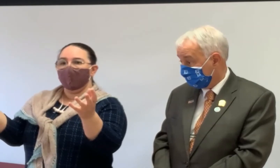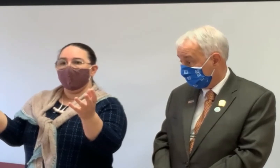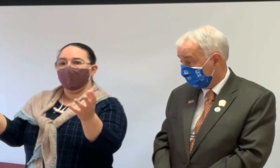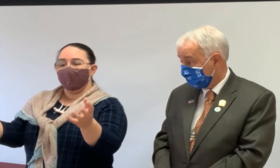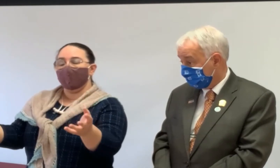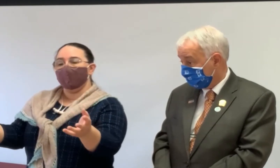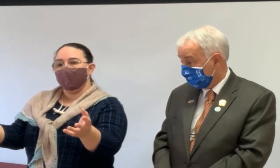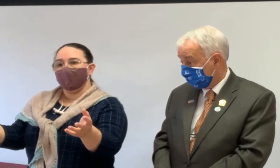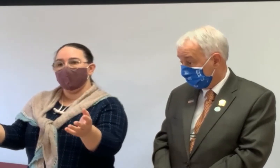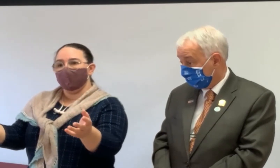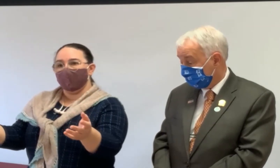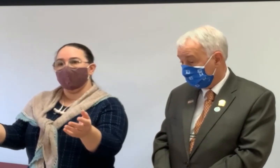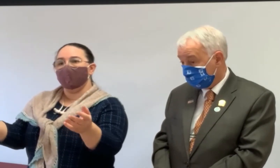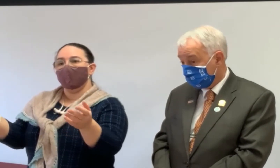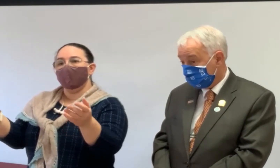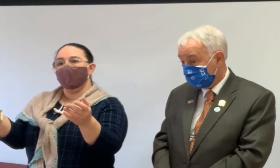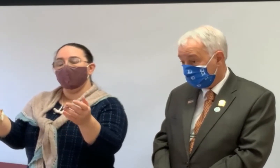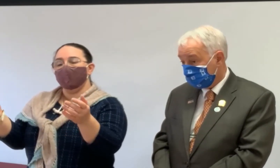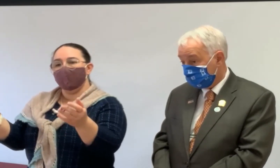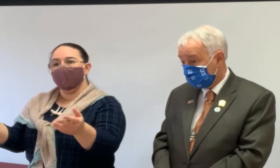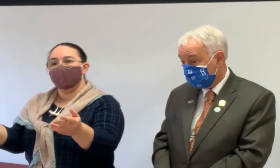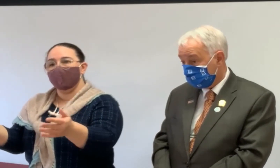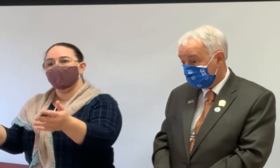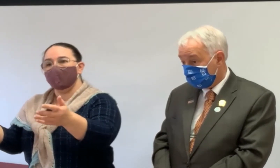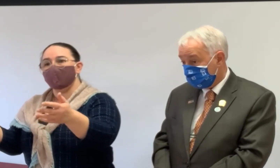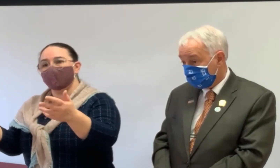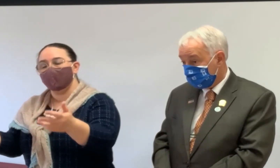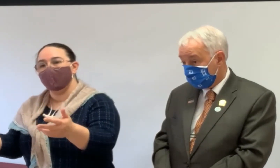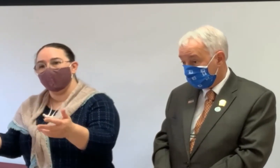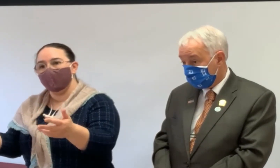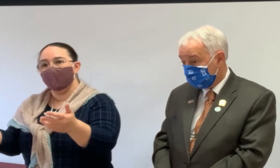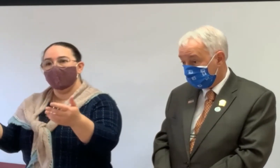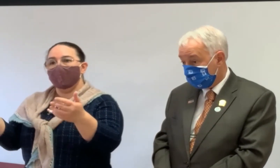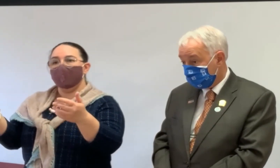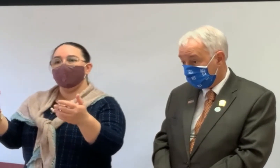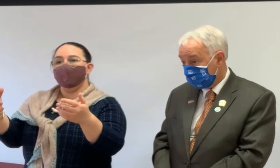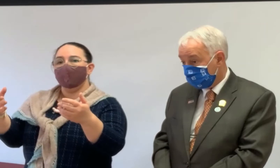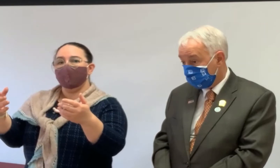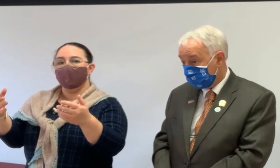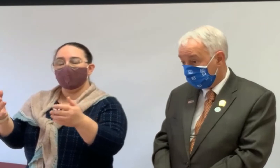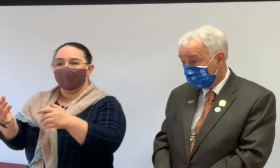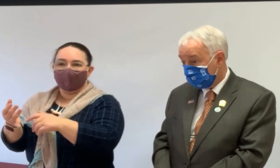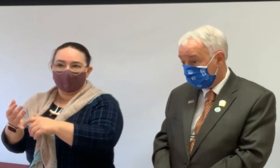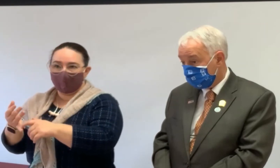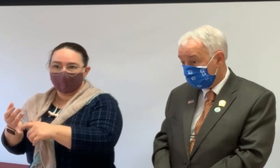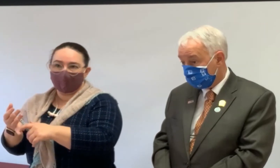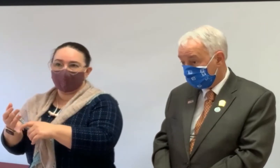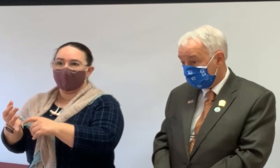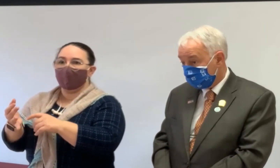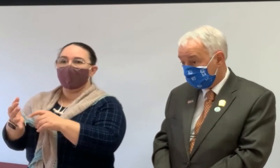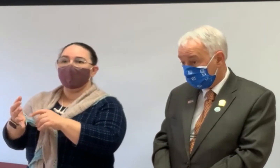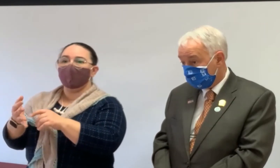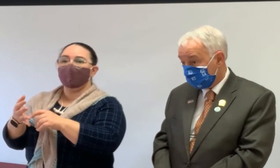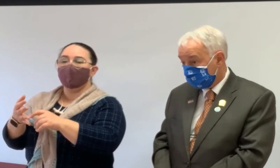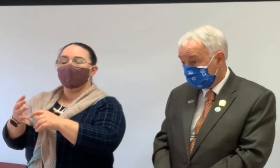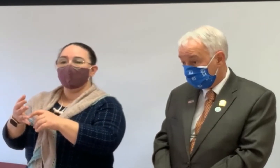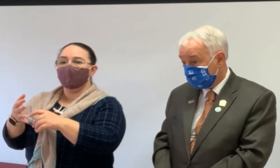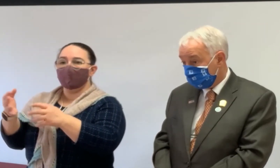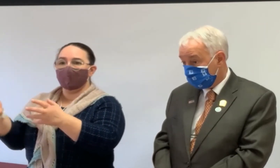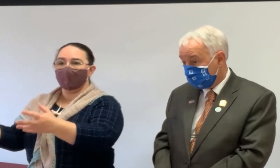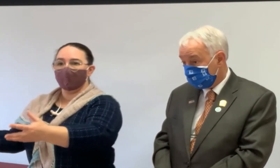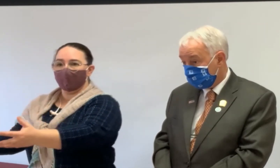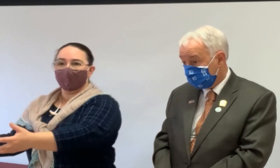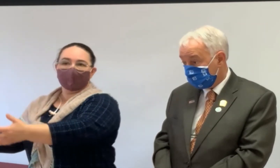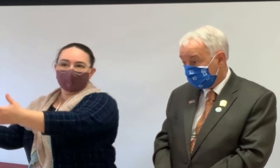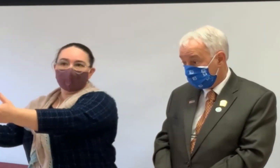whether that made sense or not. But it might make sense to sell it if you're not very comfortable there. And if you